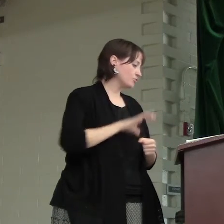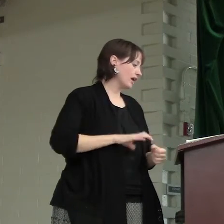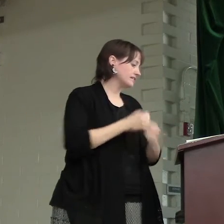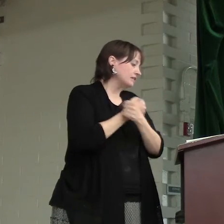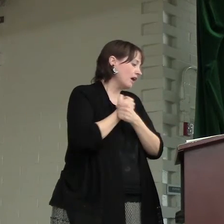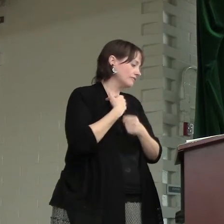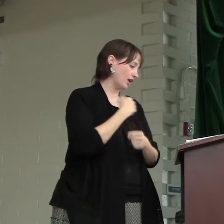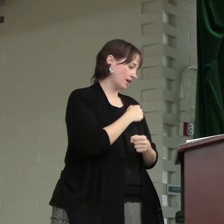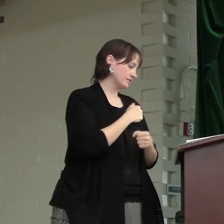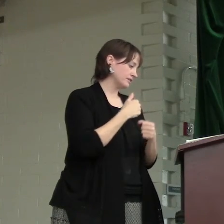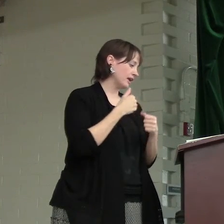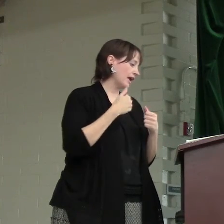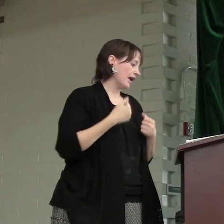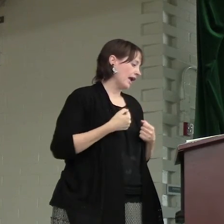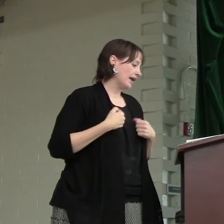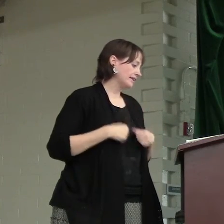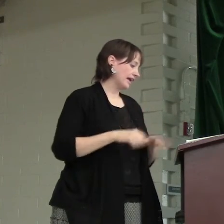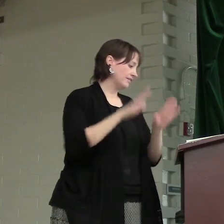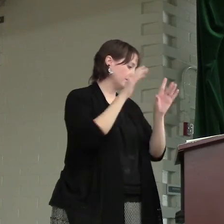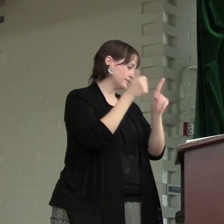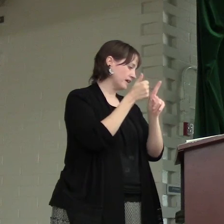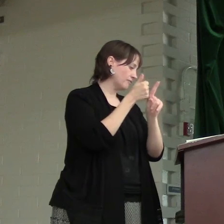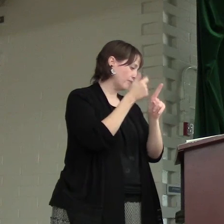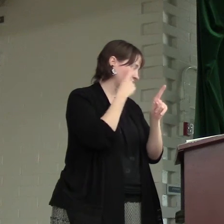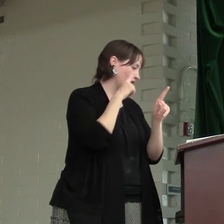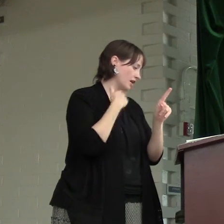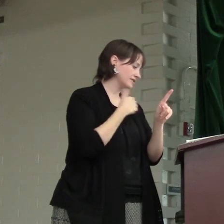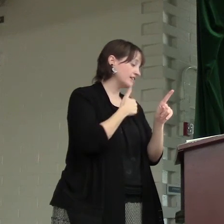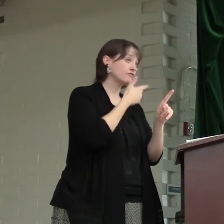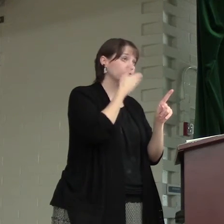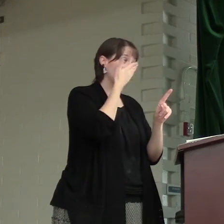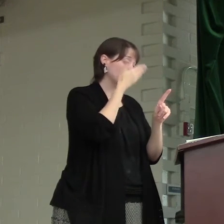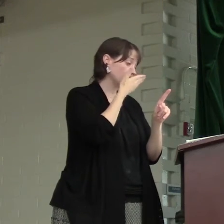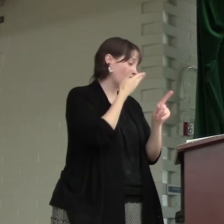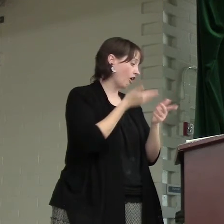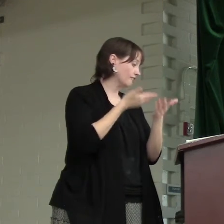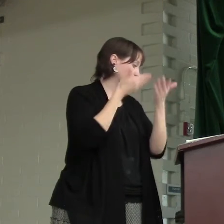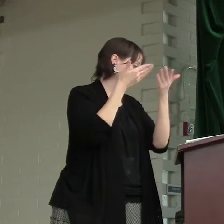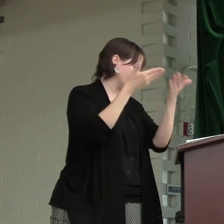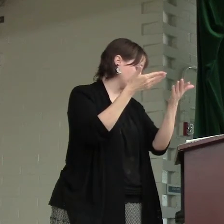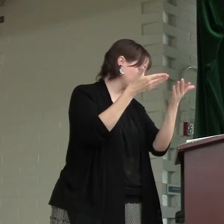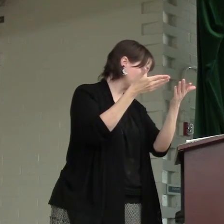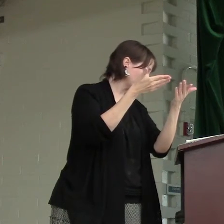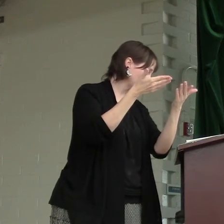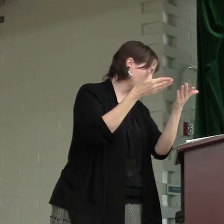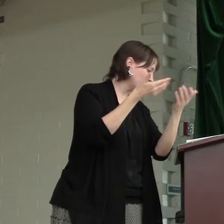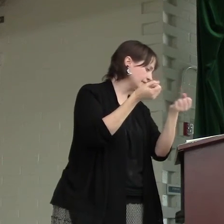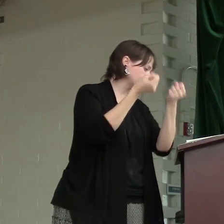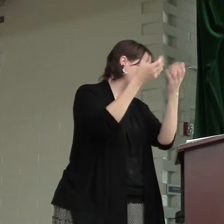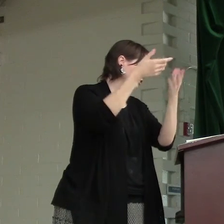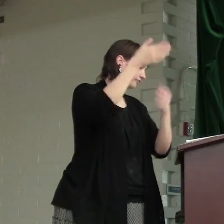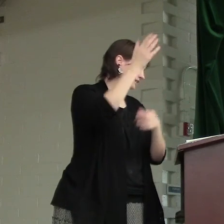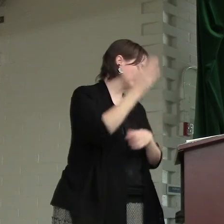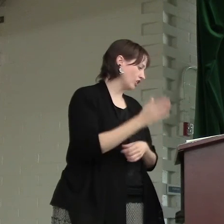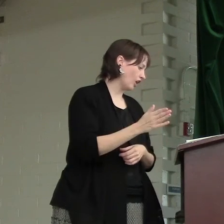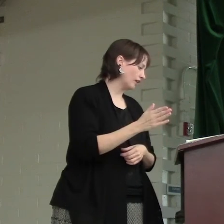Christ loved us and gave Himself up for us as a fragrant offering and sacrifice to God,